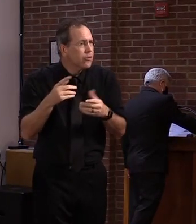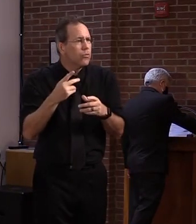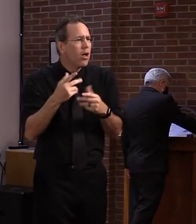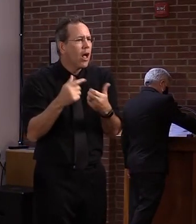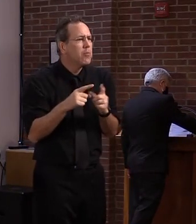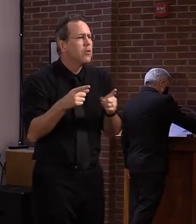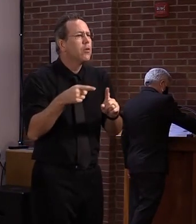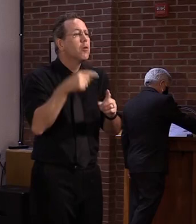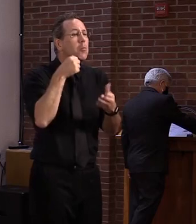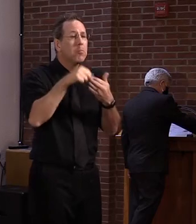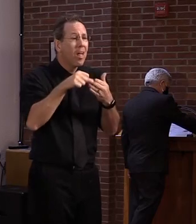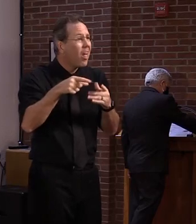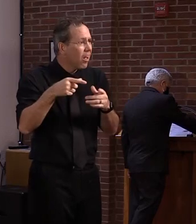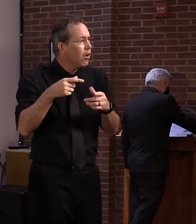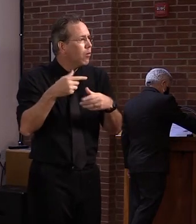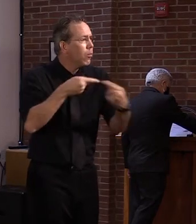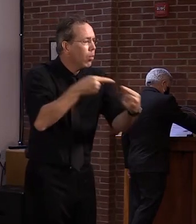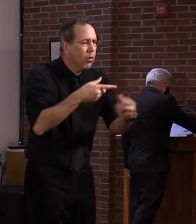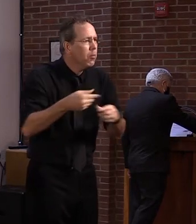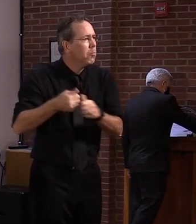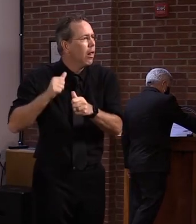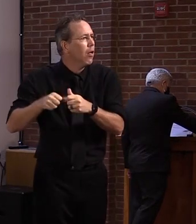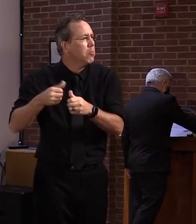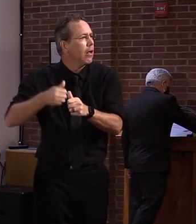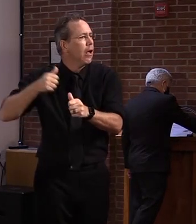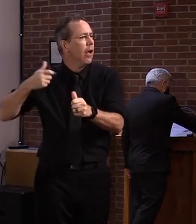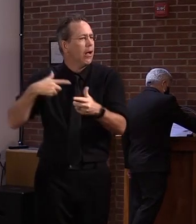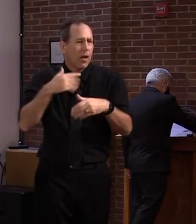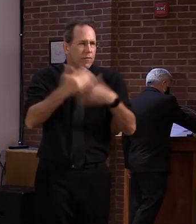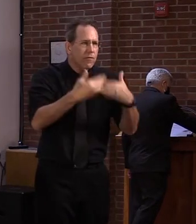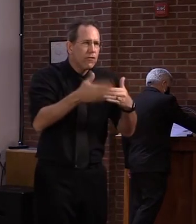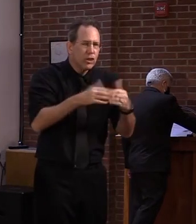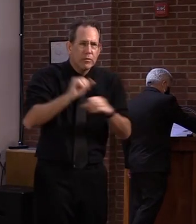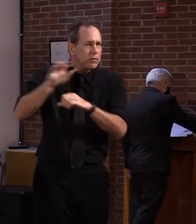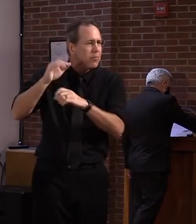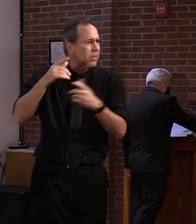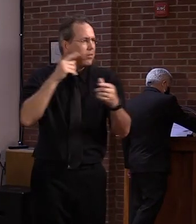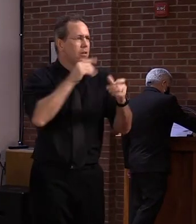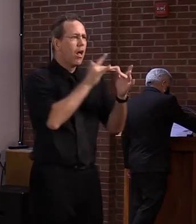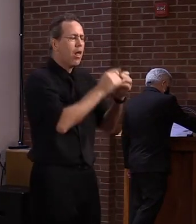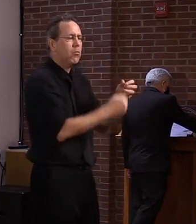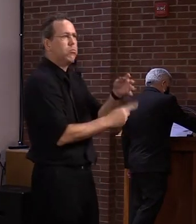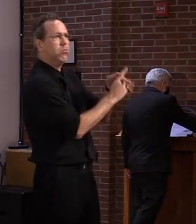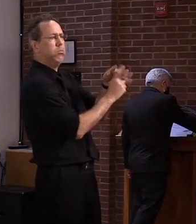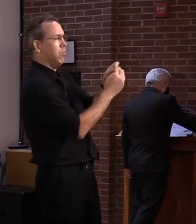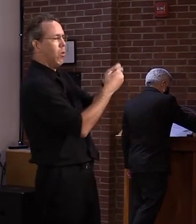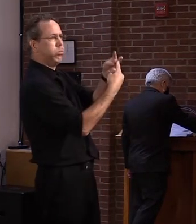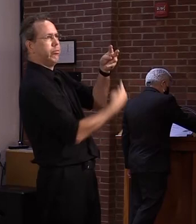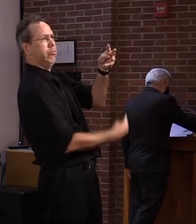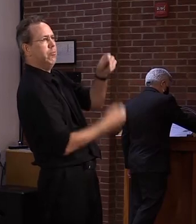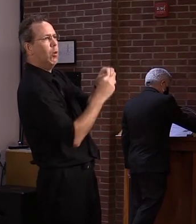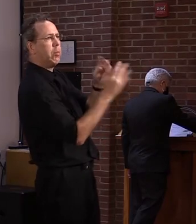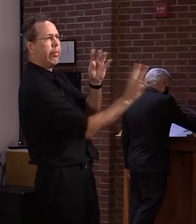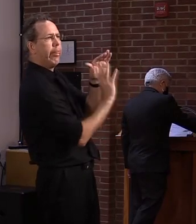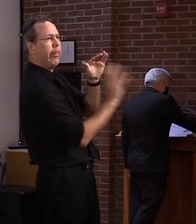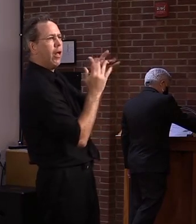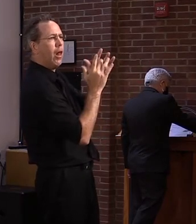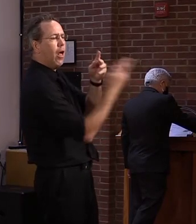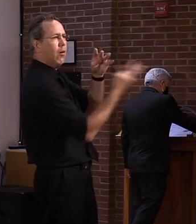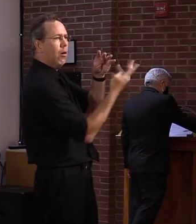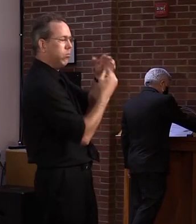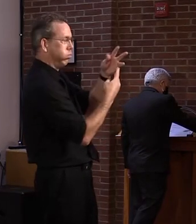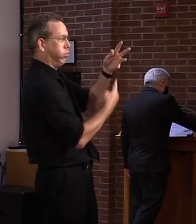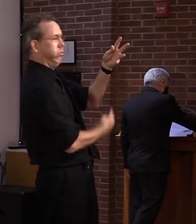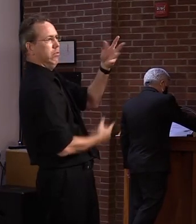because more customers began to use our online services in place of visiting the DMV in person. As we all